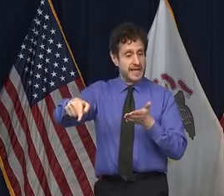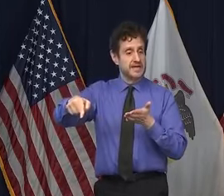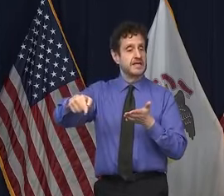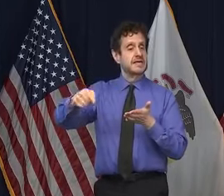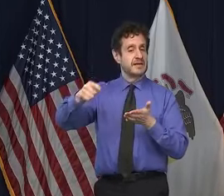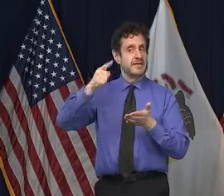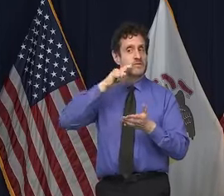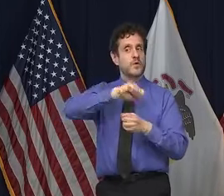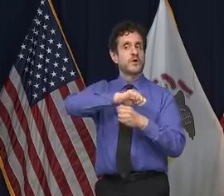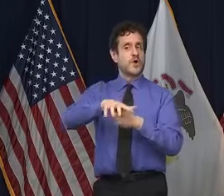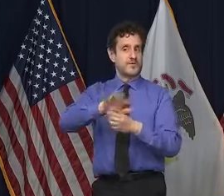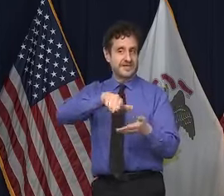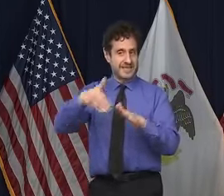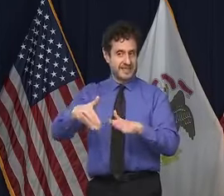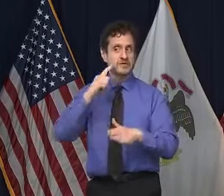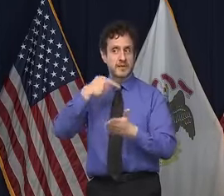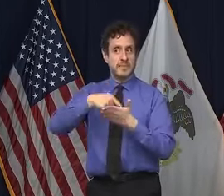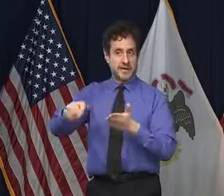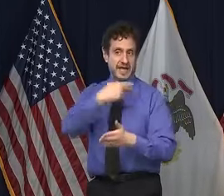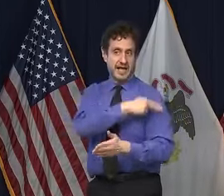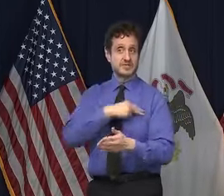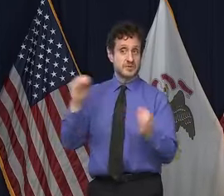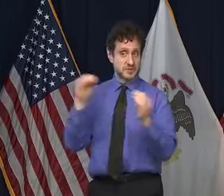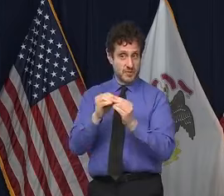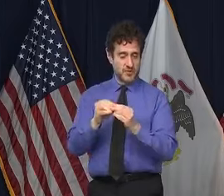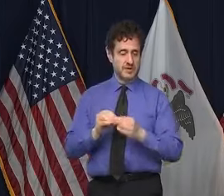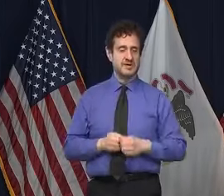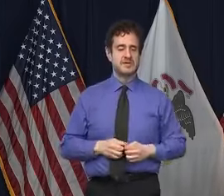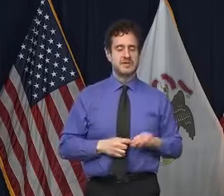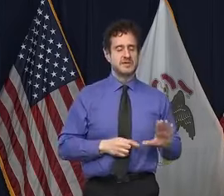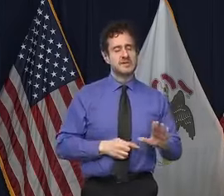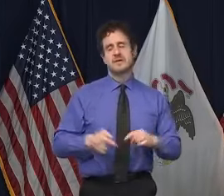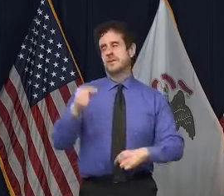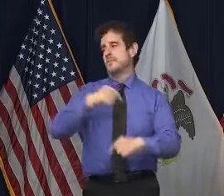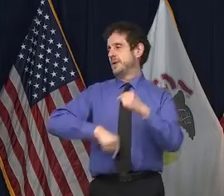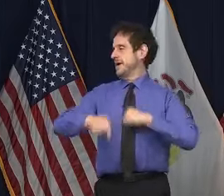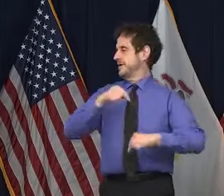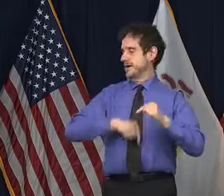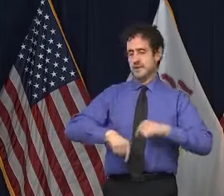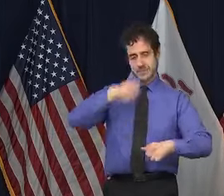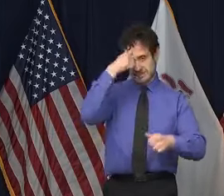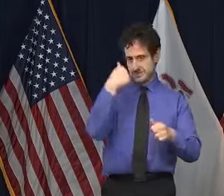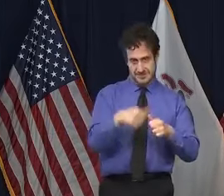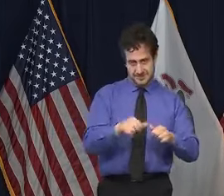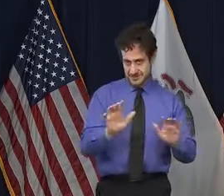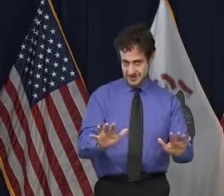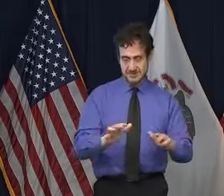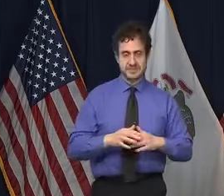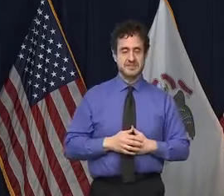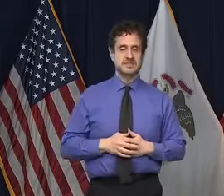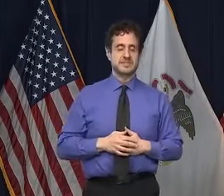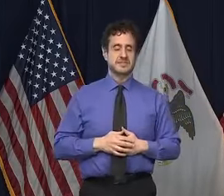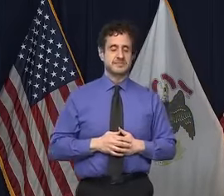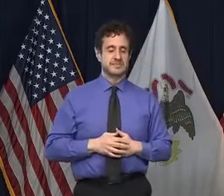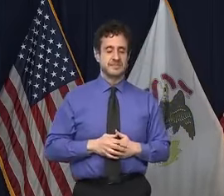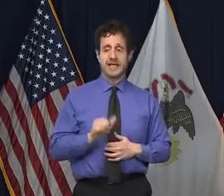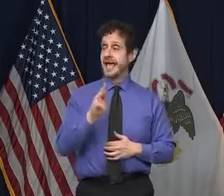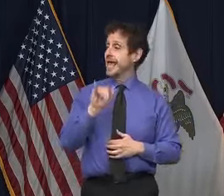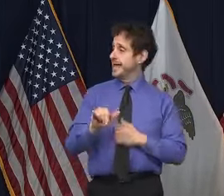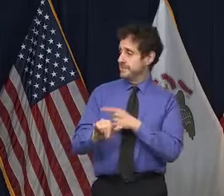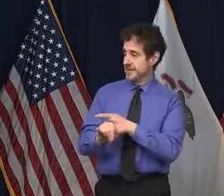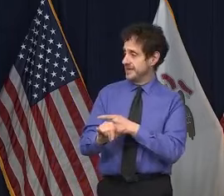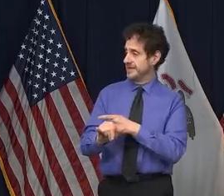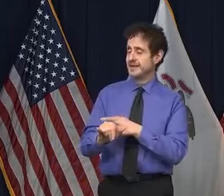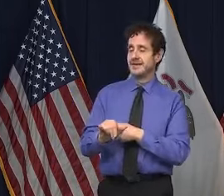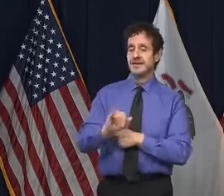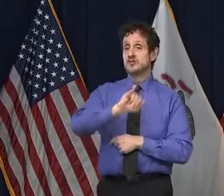COVID death? Well, let me, I think I want to back up and just remind everybody, Amy, you're always